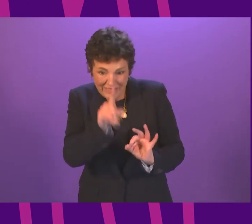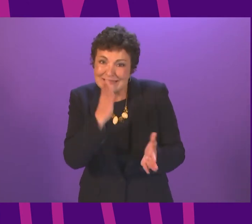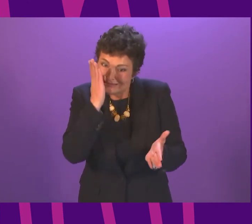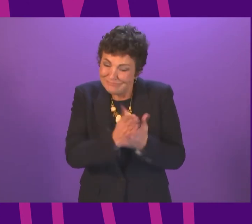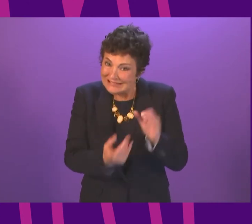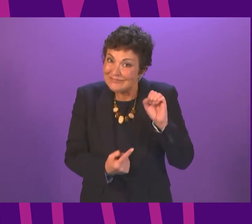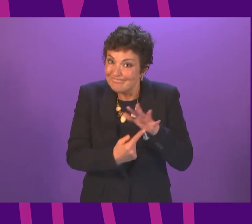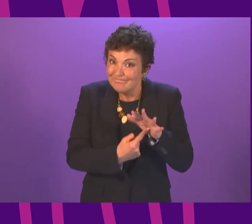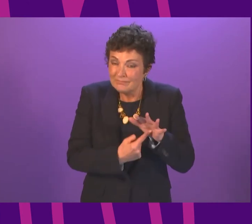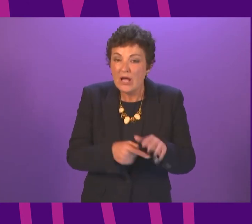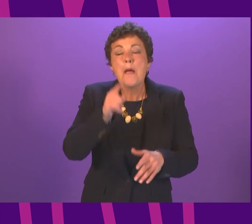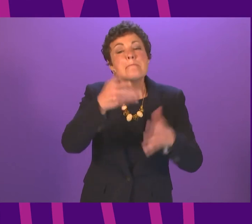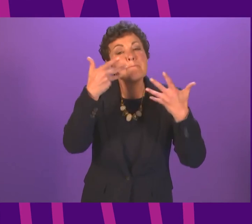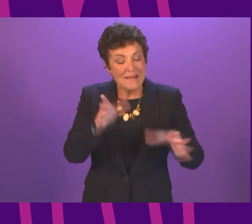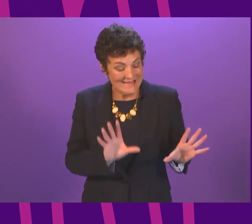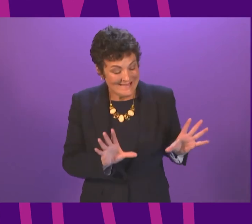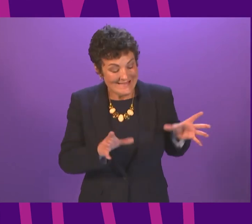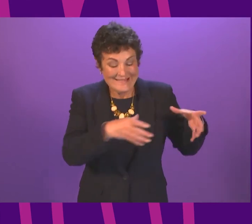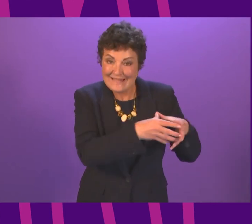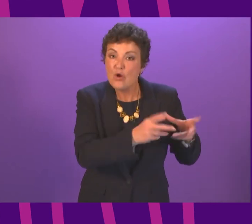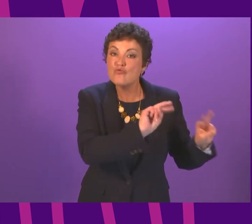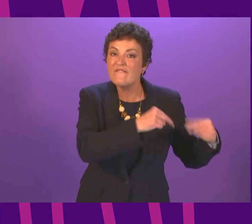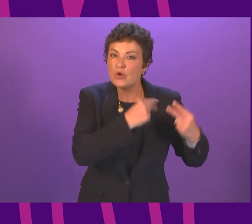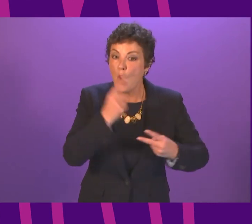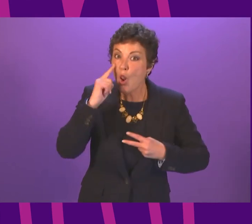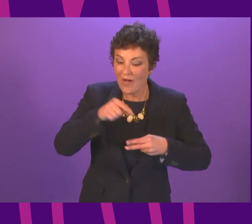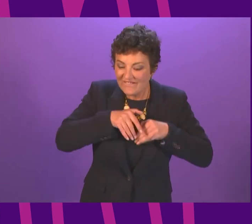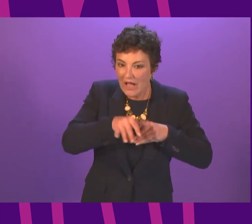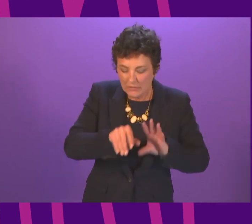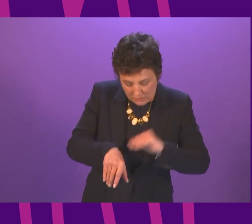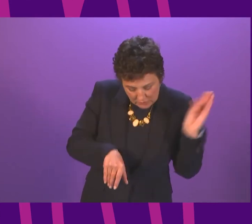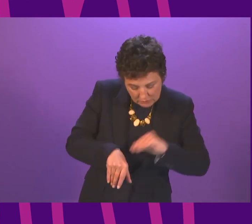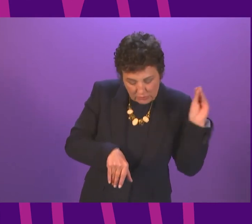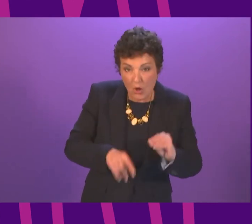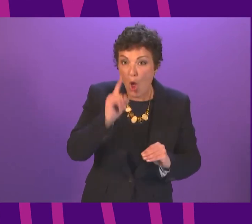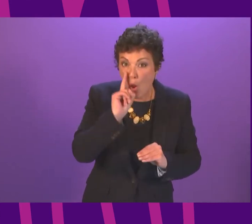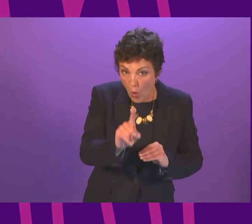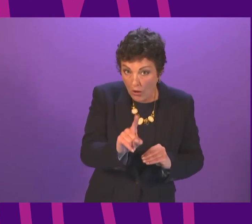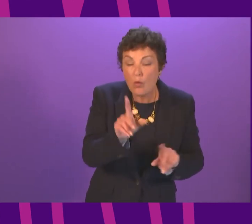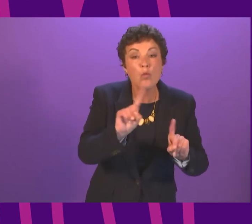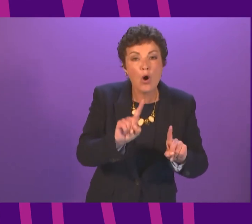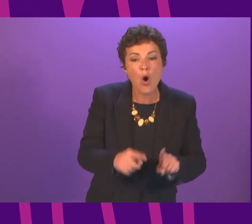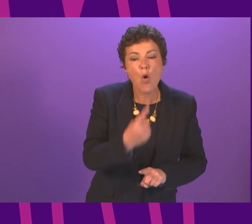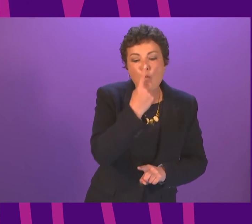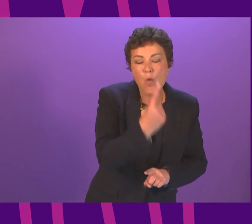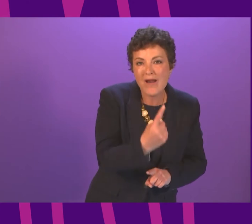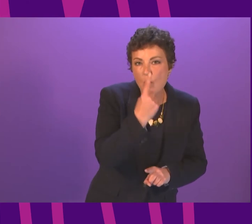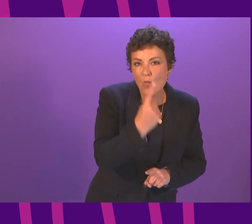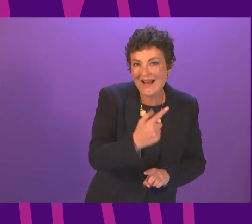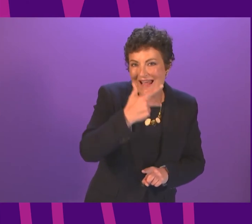a case note review undertaken. That case note review looked at 118 episodes